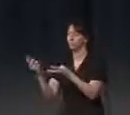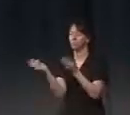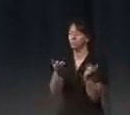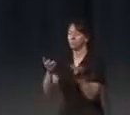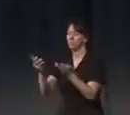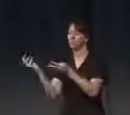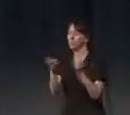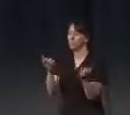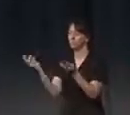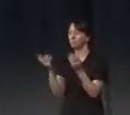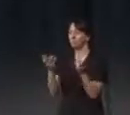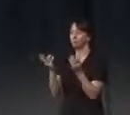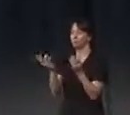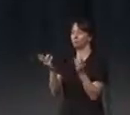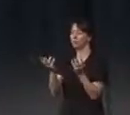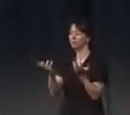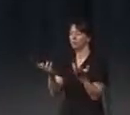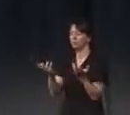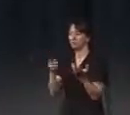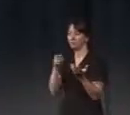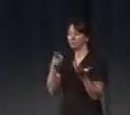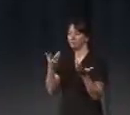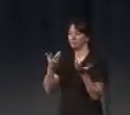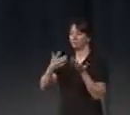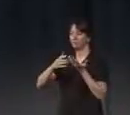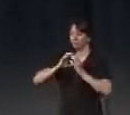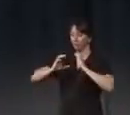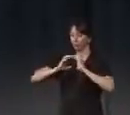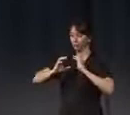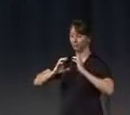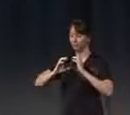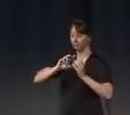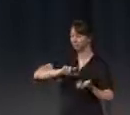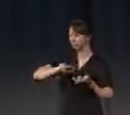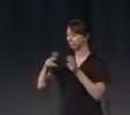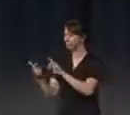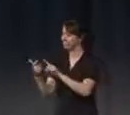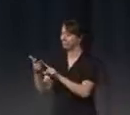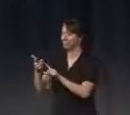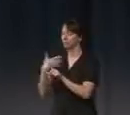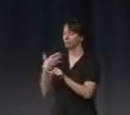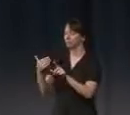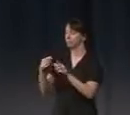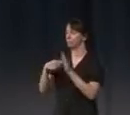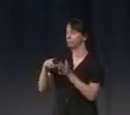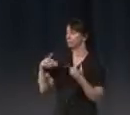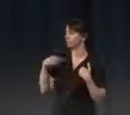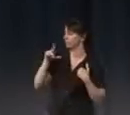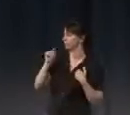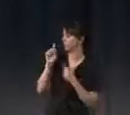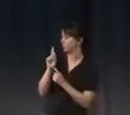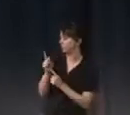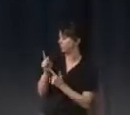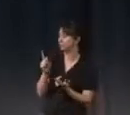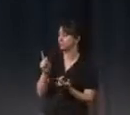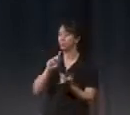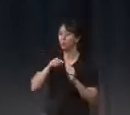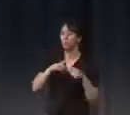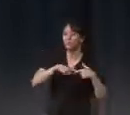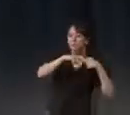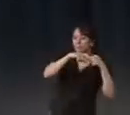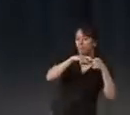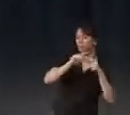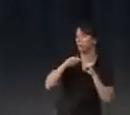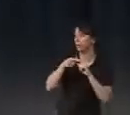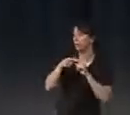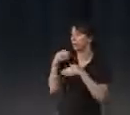And, you know, in this kind of conversation that maybe we can establish from one to each other, let's say that we have 20 minutes. Let's see when is the moment we will stop and when will the